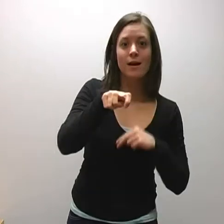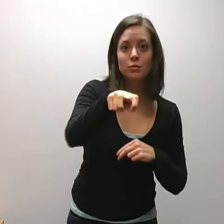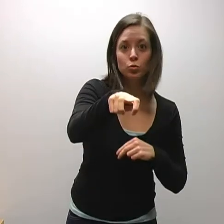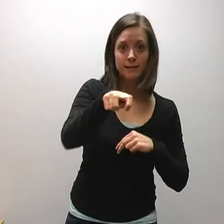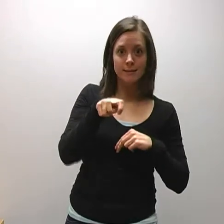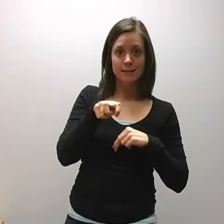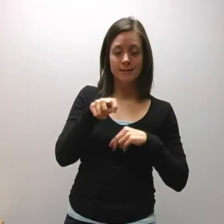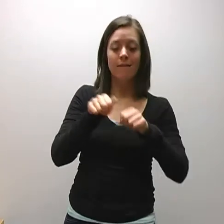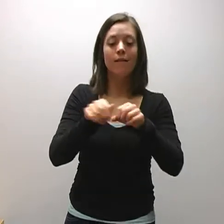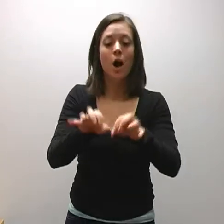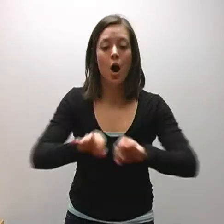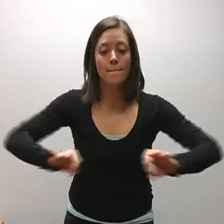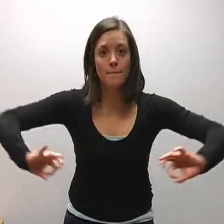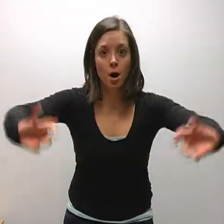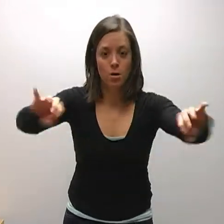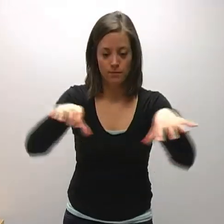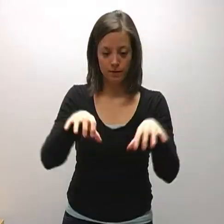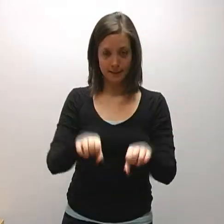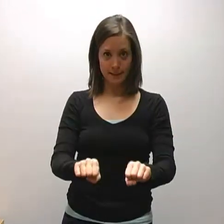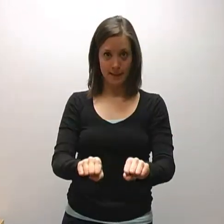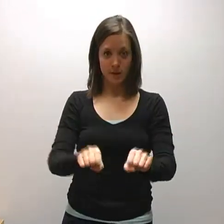myself about this.